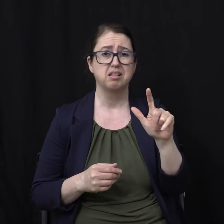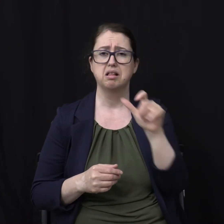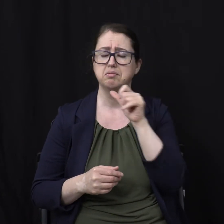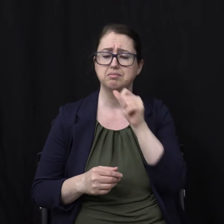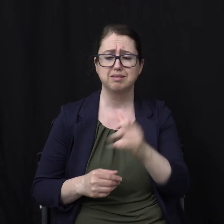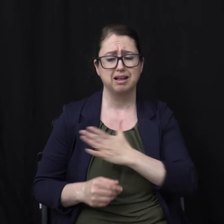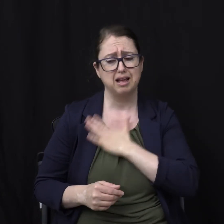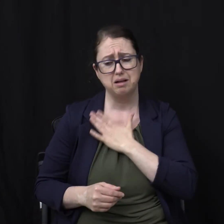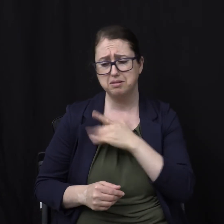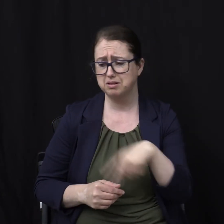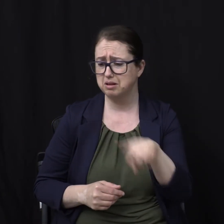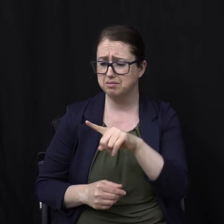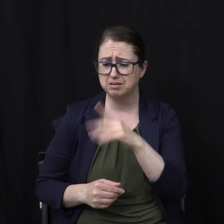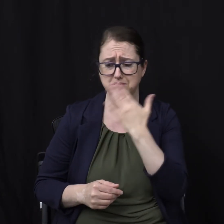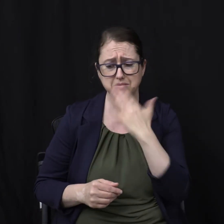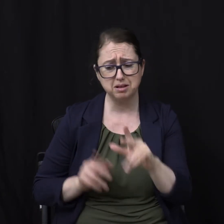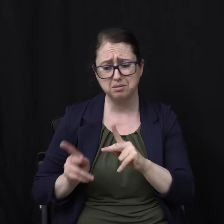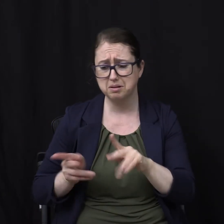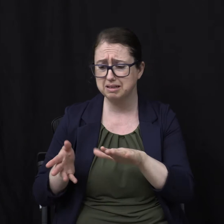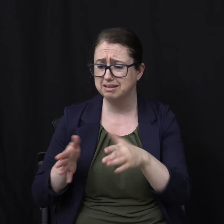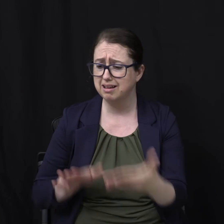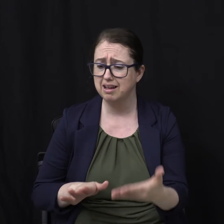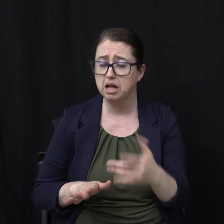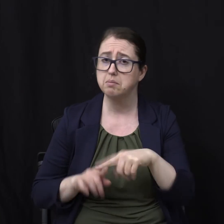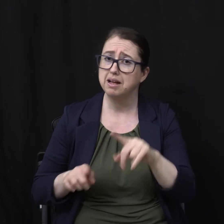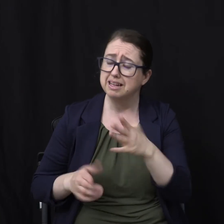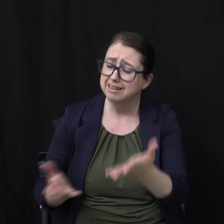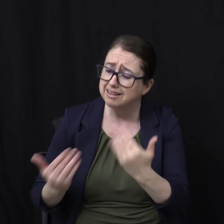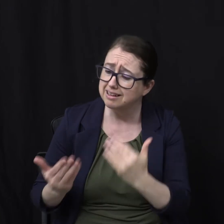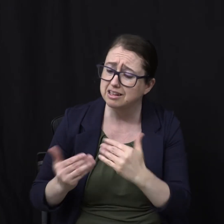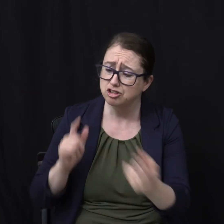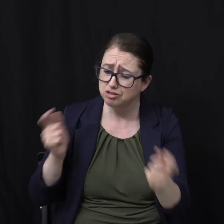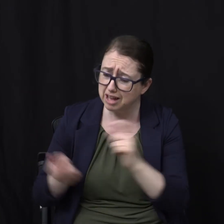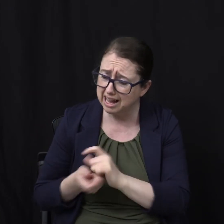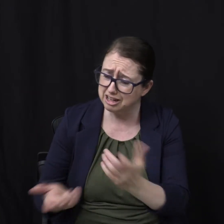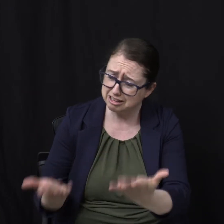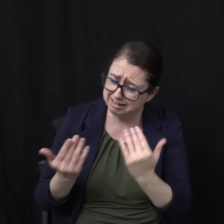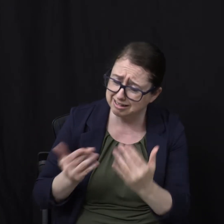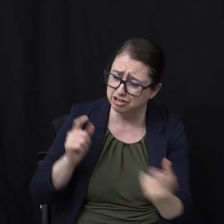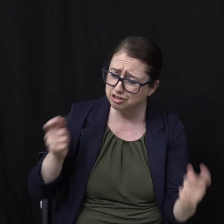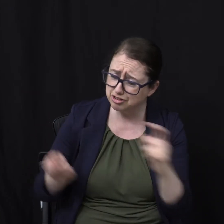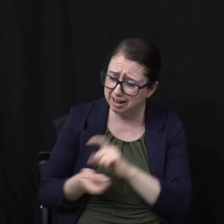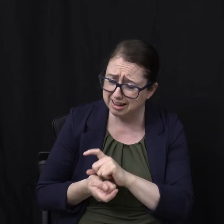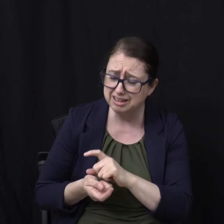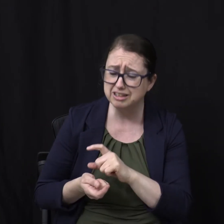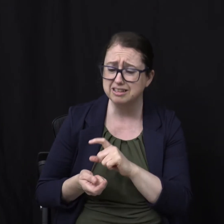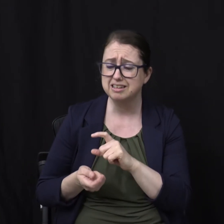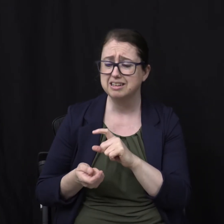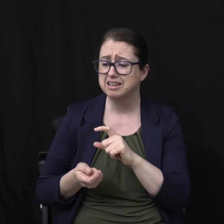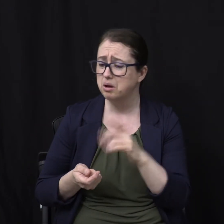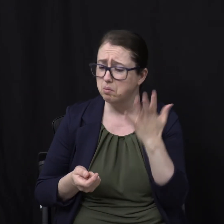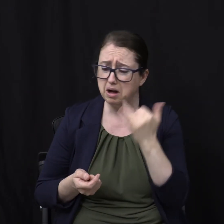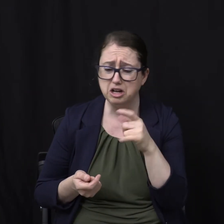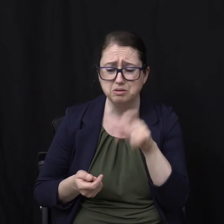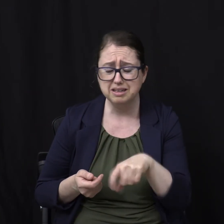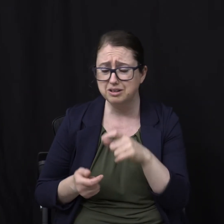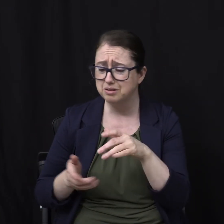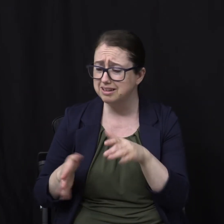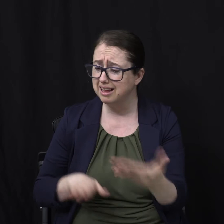from his evil way And live Turn Turn from your evil ways For why should you die This is